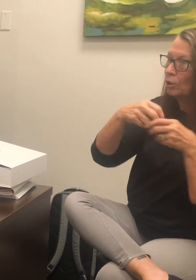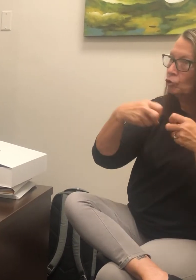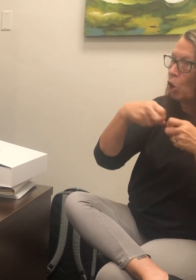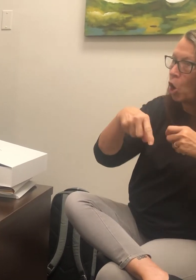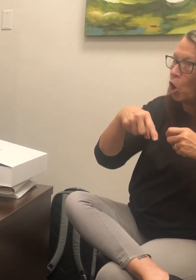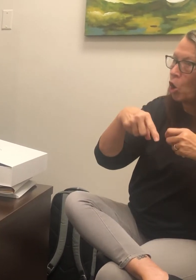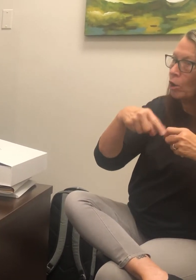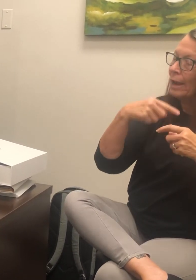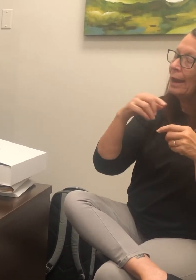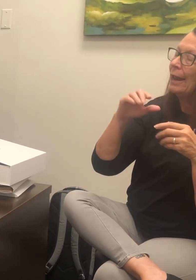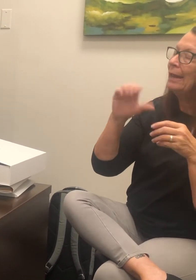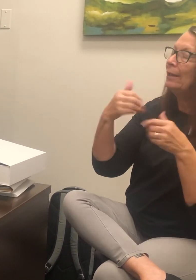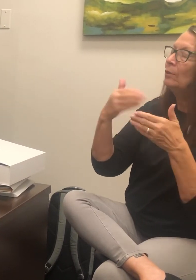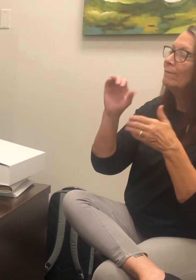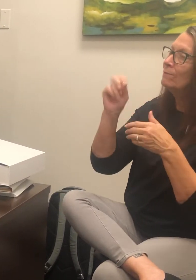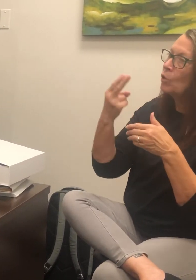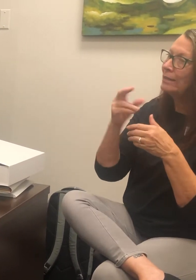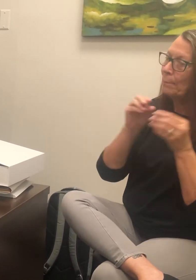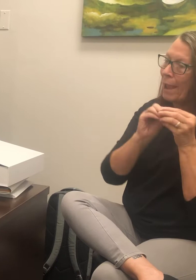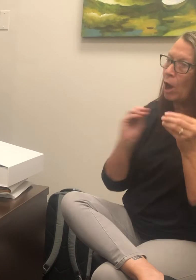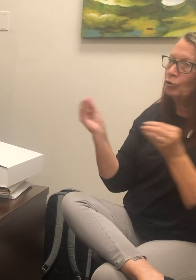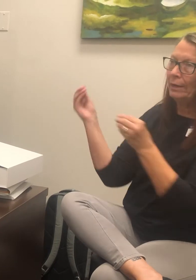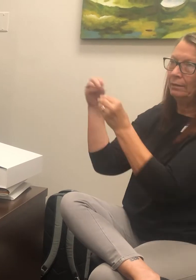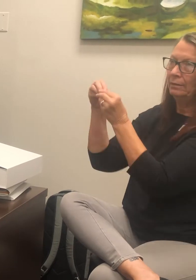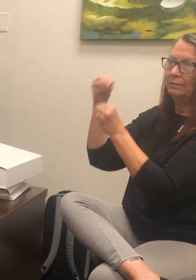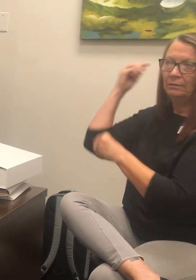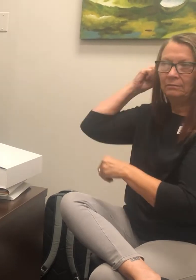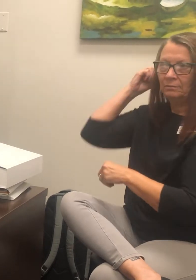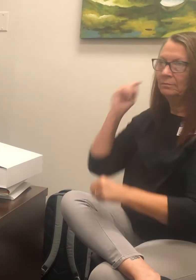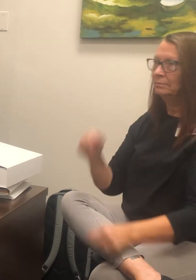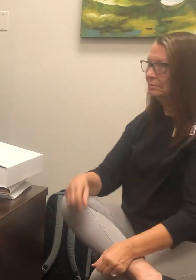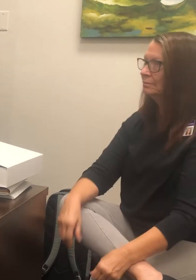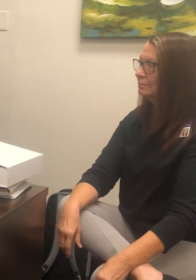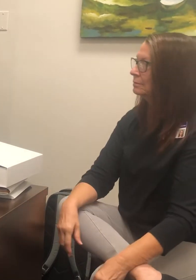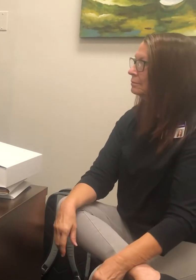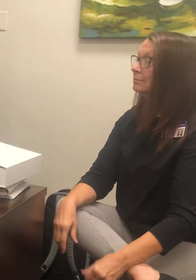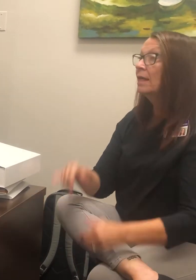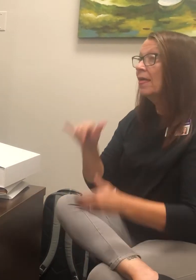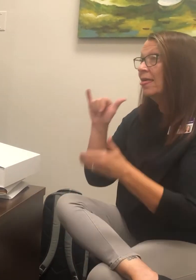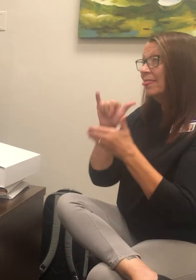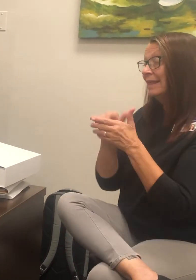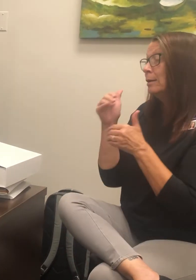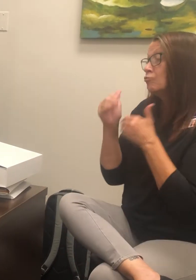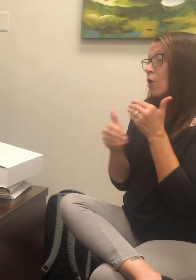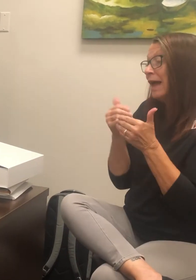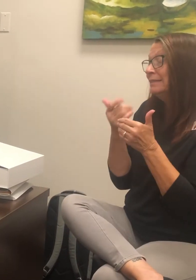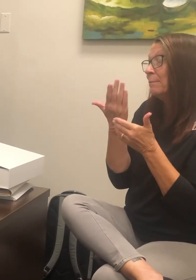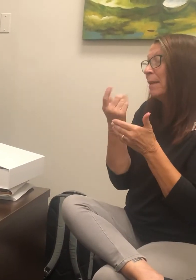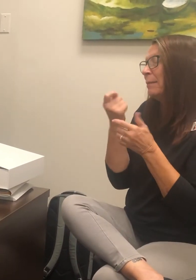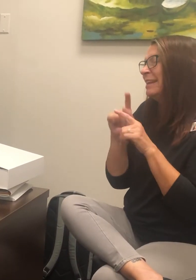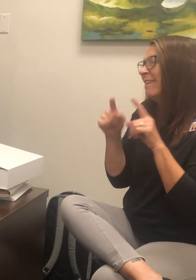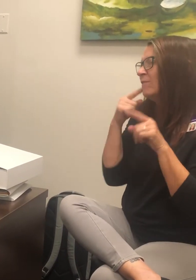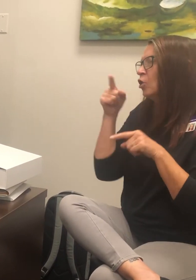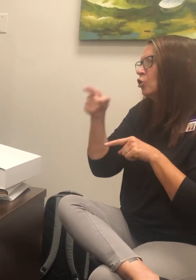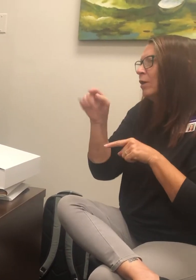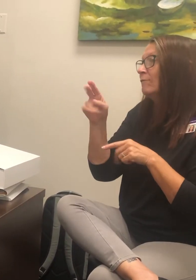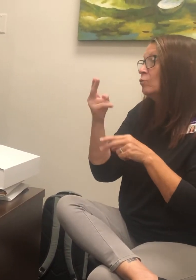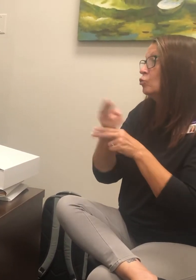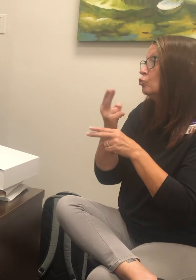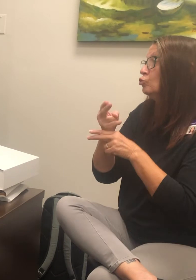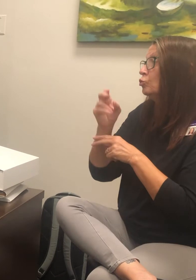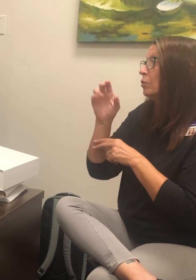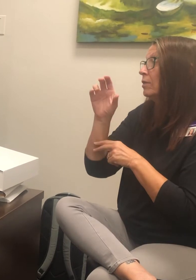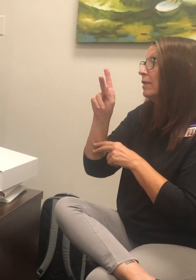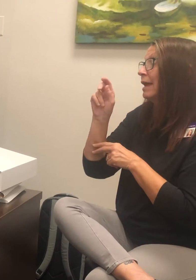and get the fresh battery this process might be a little different for you if you use the